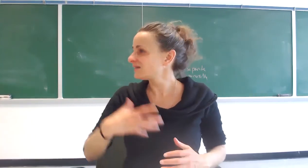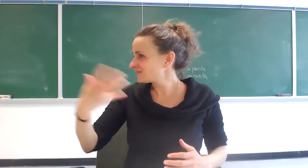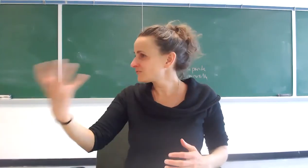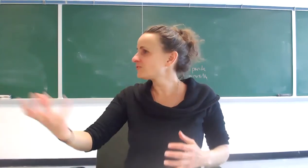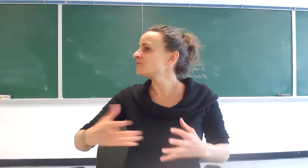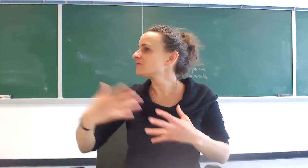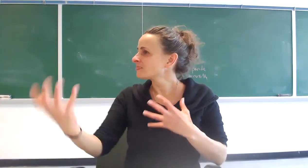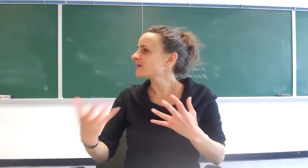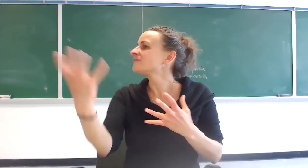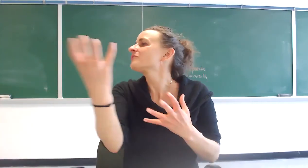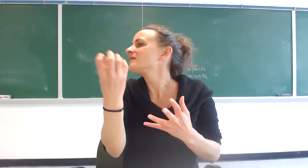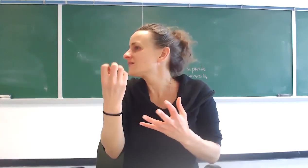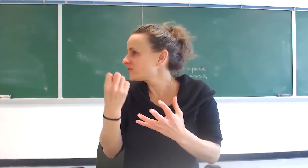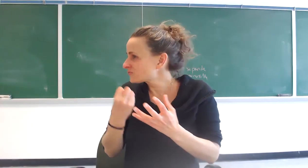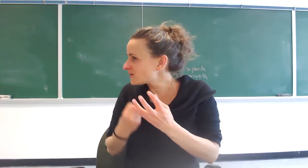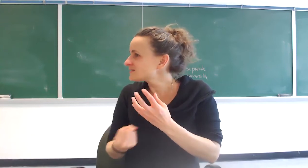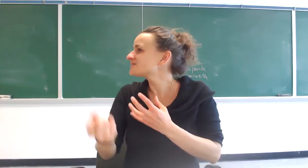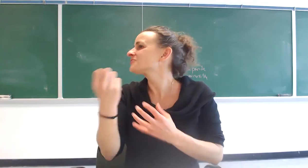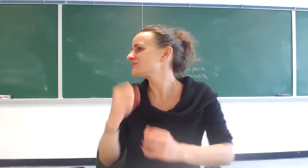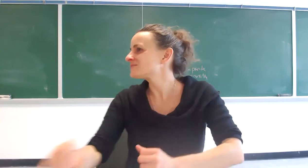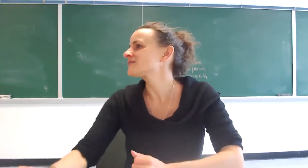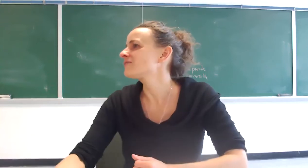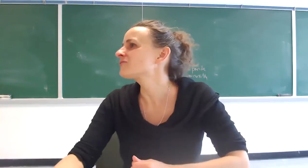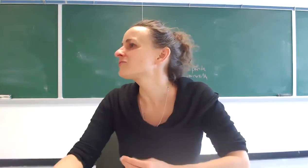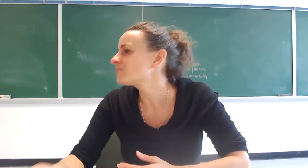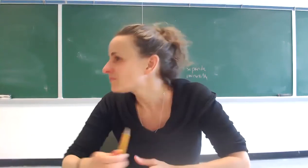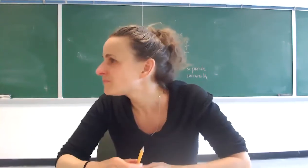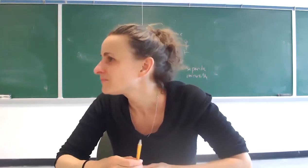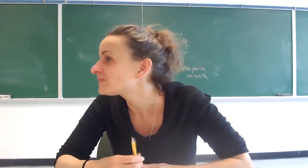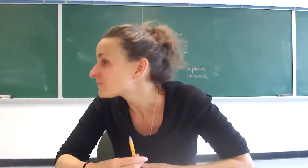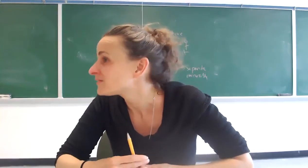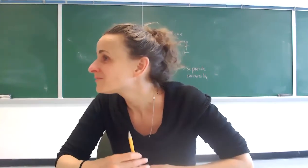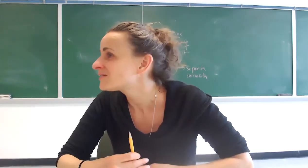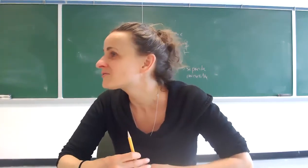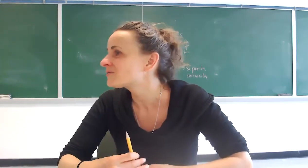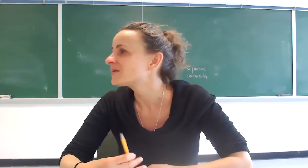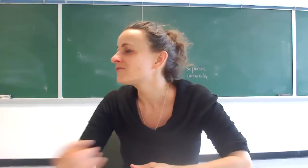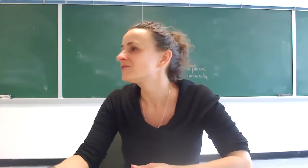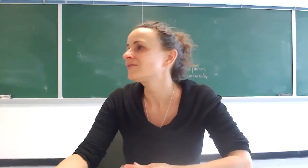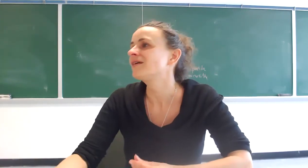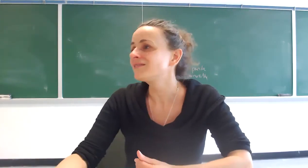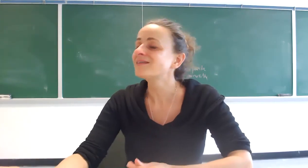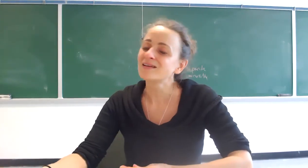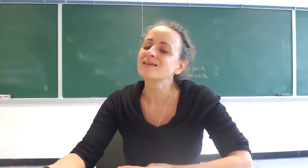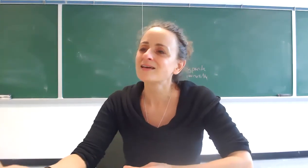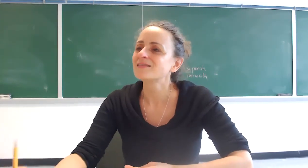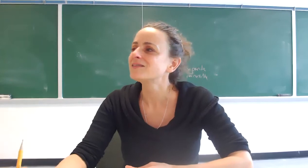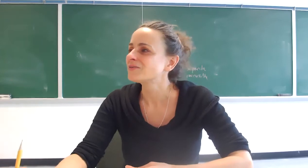is a form of that is a way that god draws us towards himself through the sympathy right through the pain of others that's nice i like that thank you